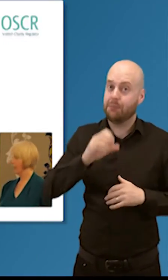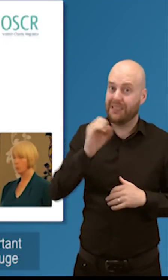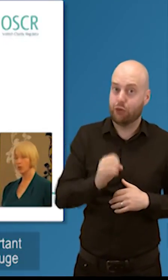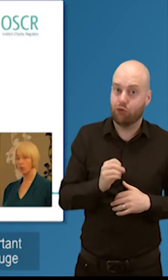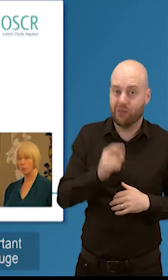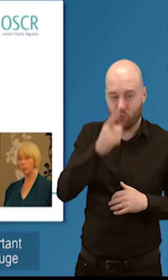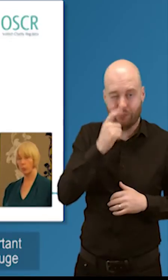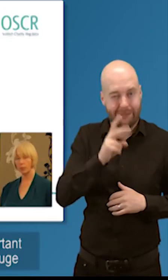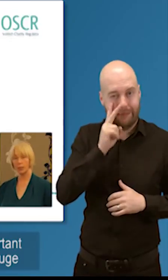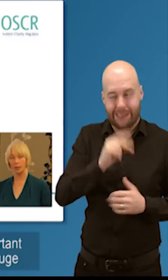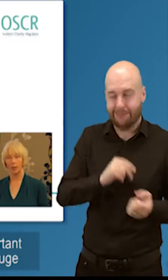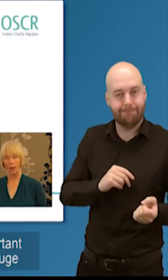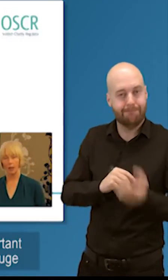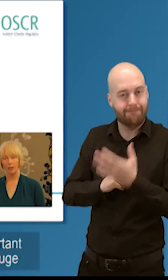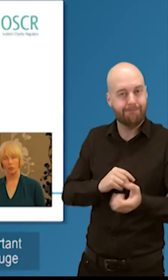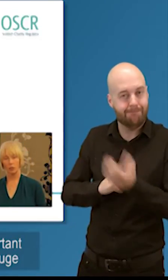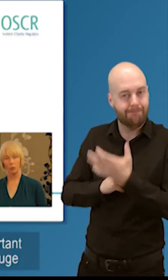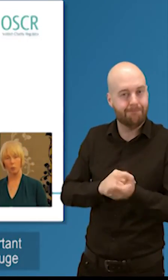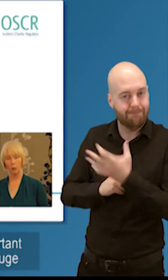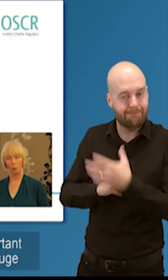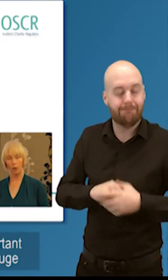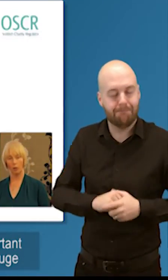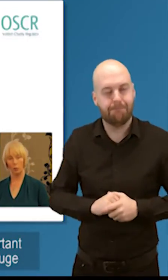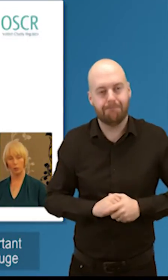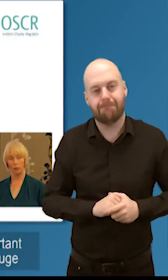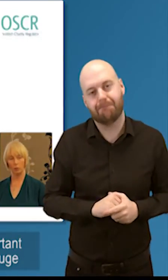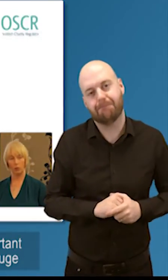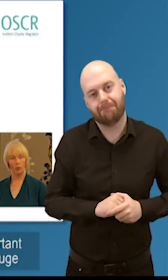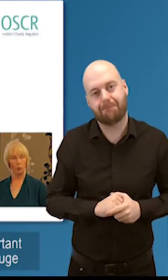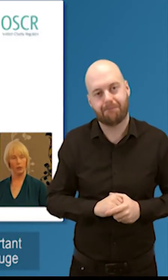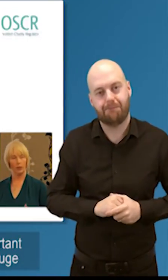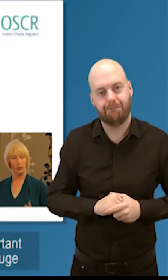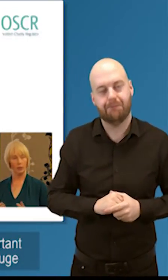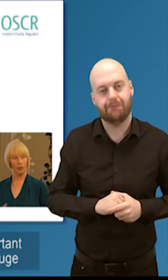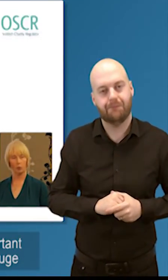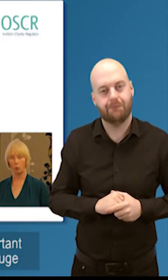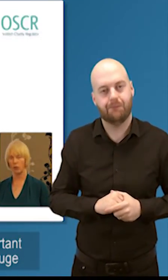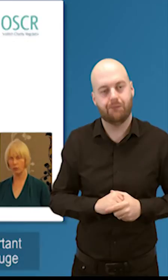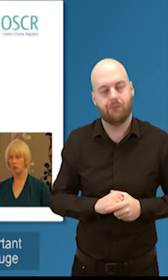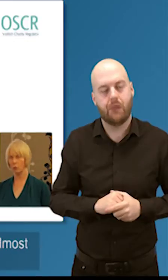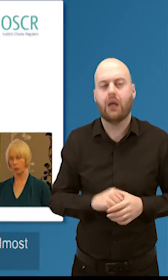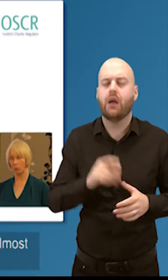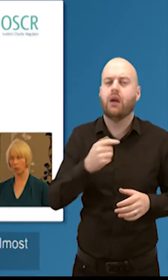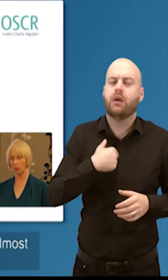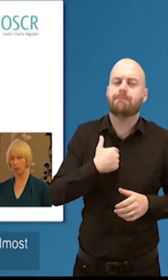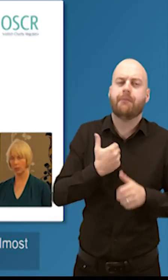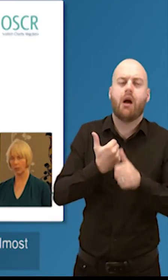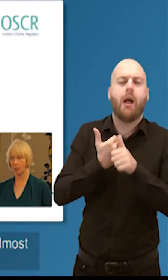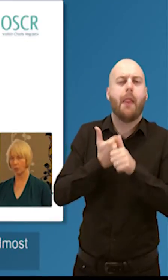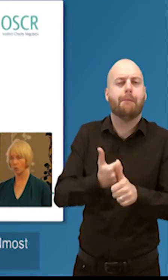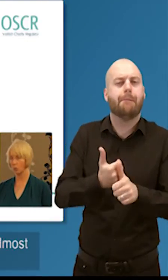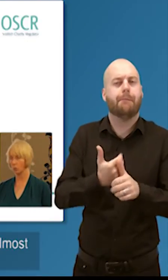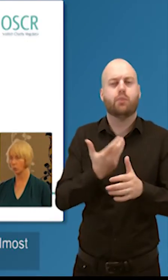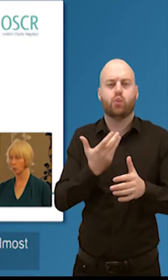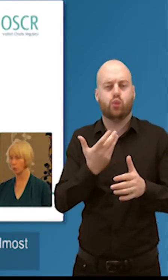We help to shape policy. I think it's a really important part of what we do, that we gather and know a huge amount about the charity